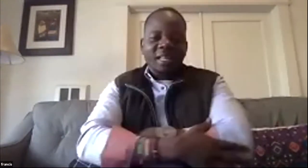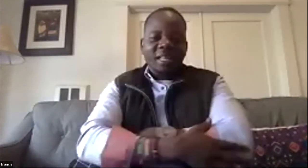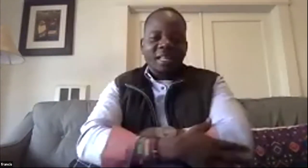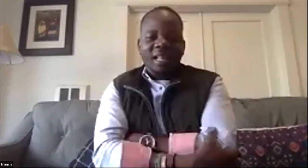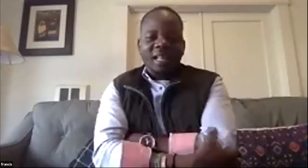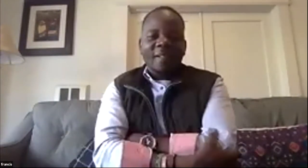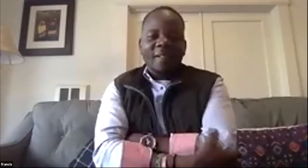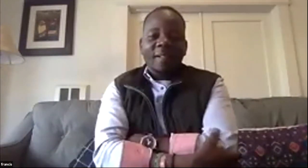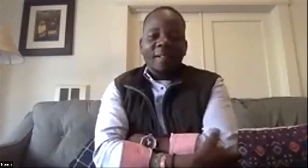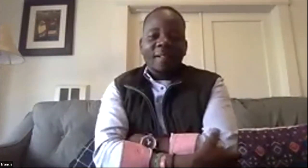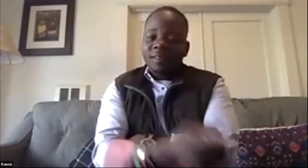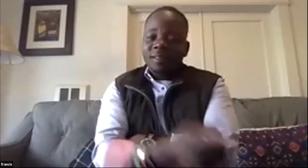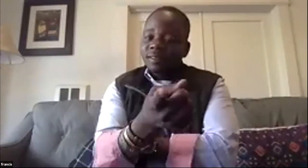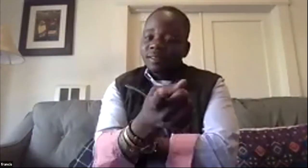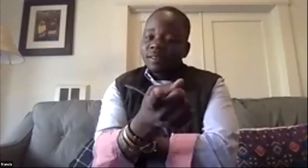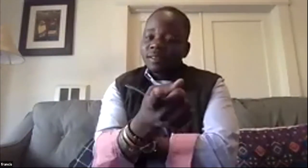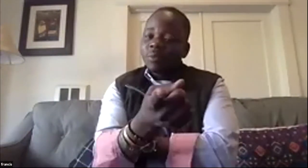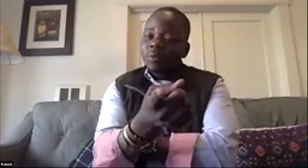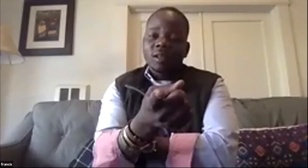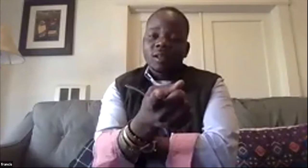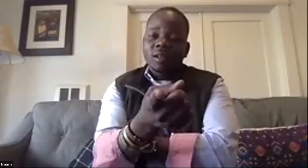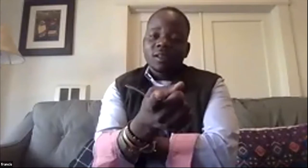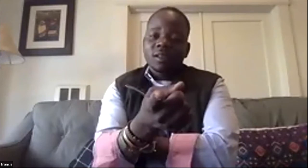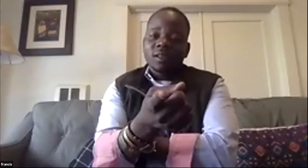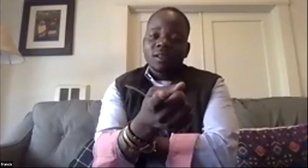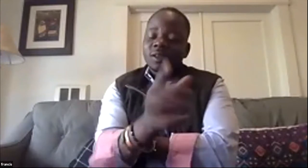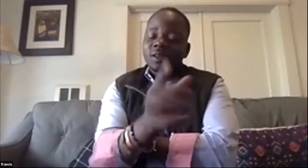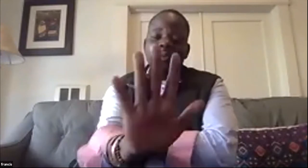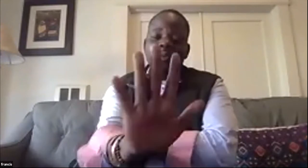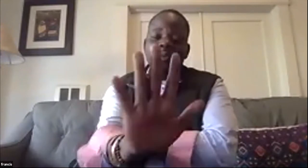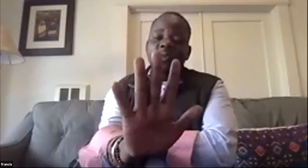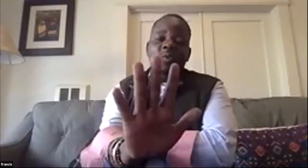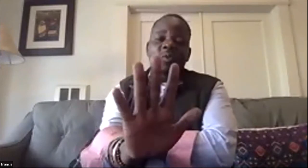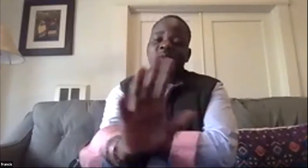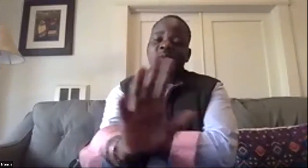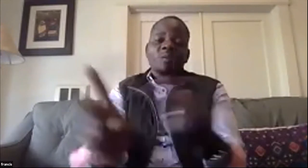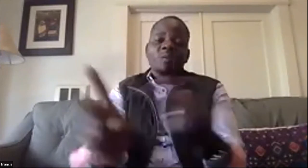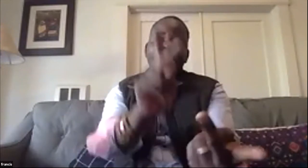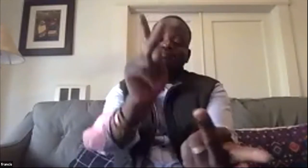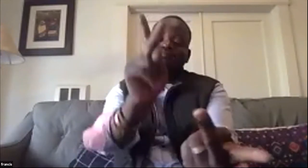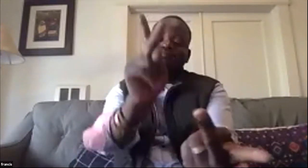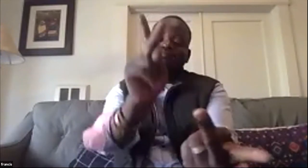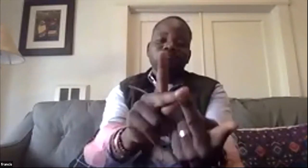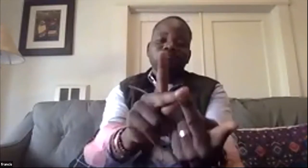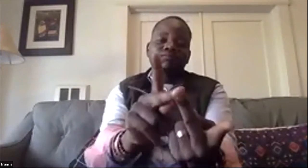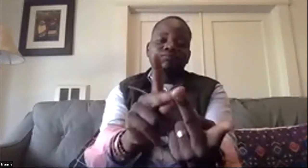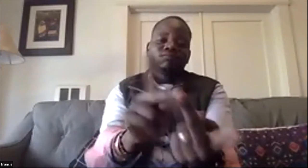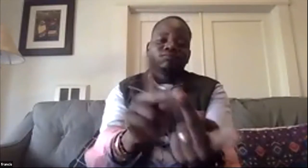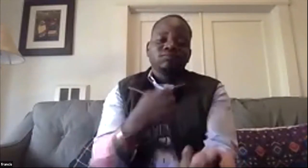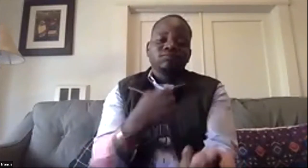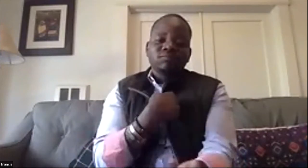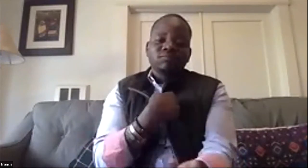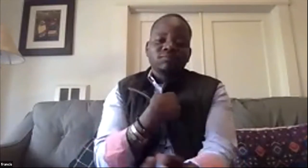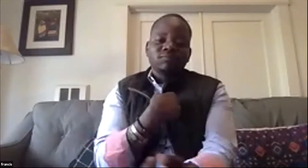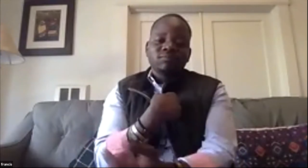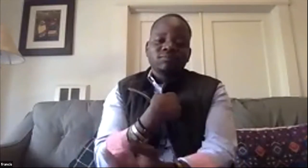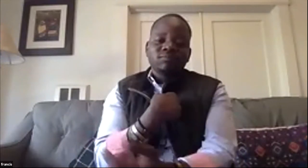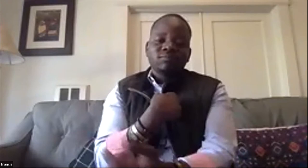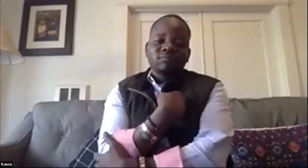you know i would have an idea i don't have an idea of what it would look like in zambia but you know if i was to start from the roots i you know i would look